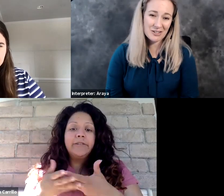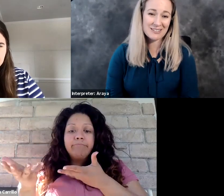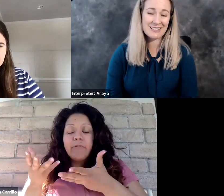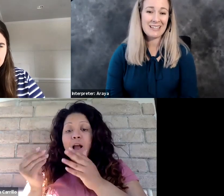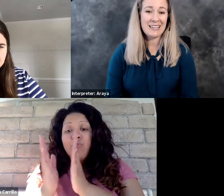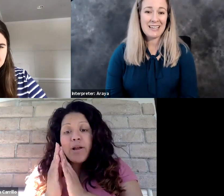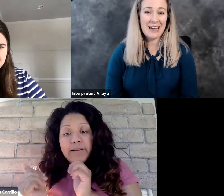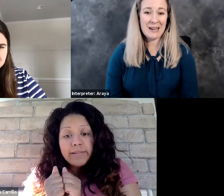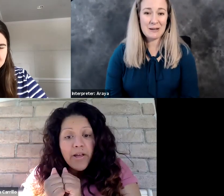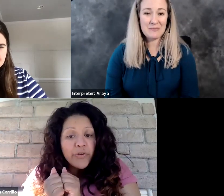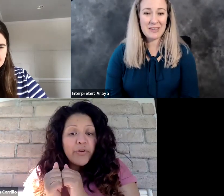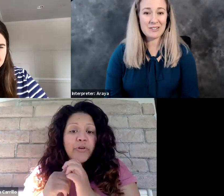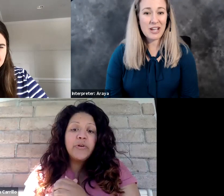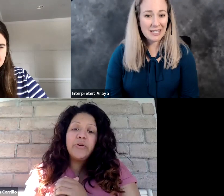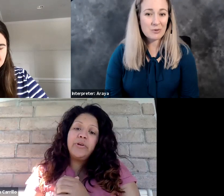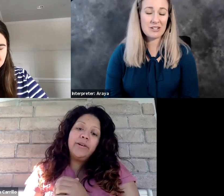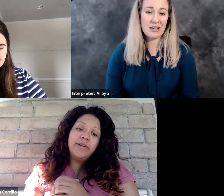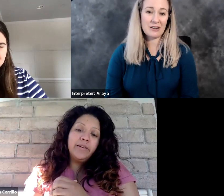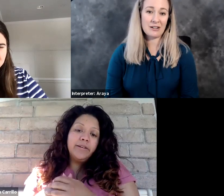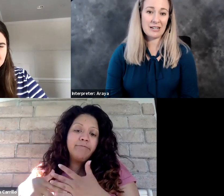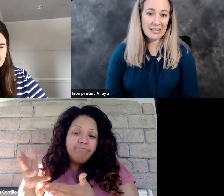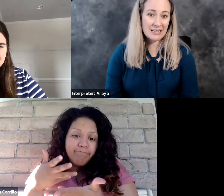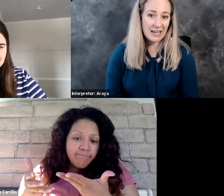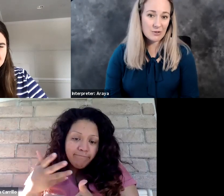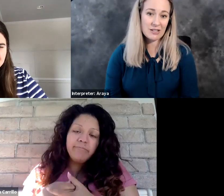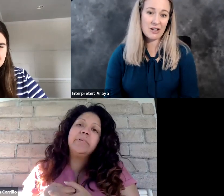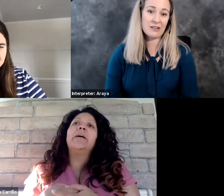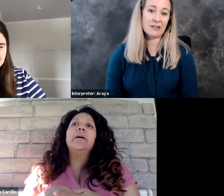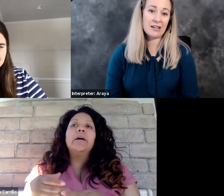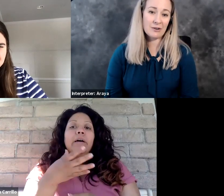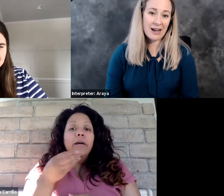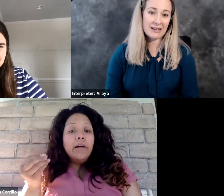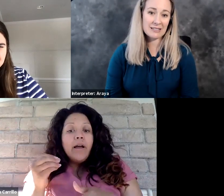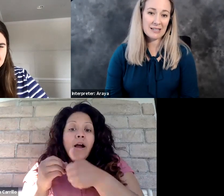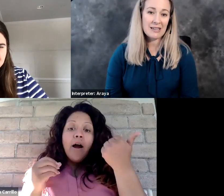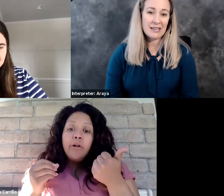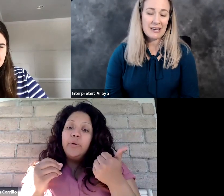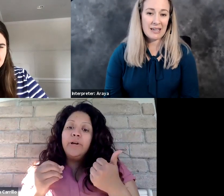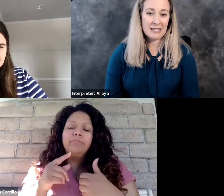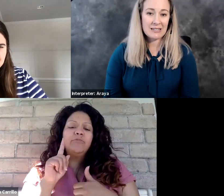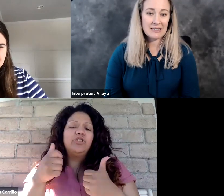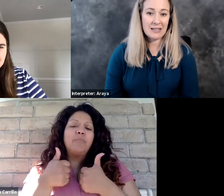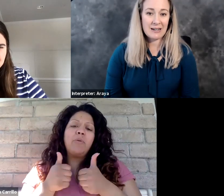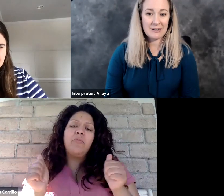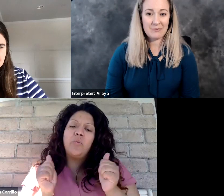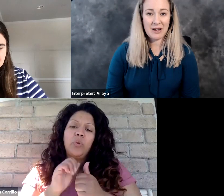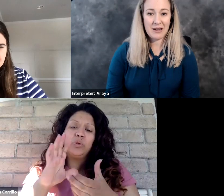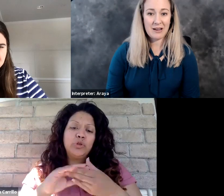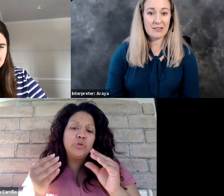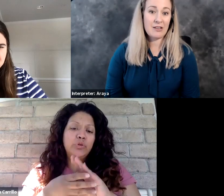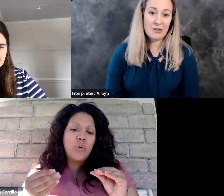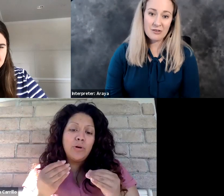patient, um, and check in with each other and engage with each other, interact. And, um,